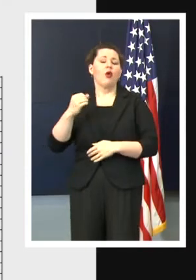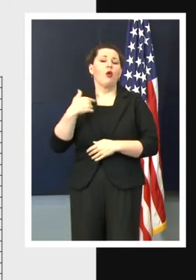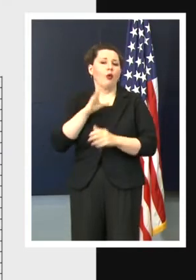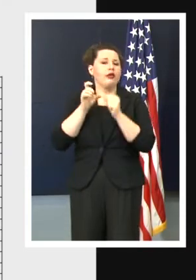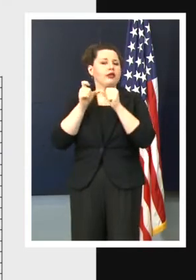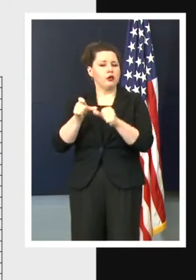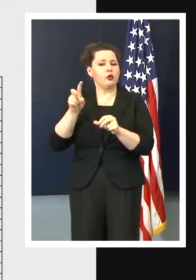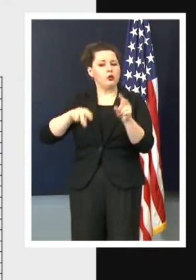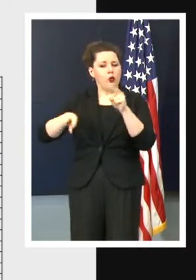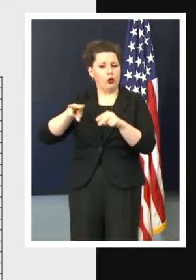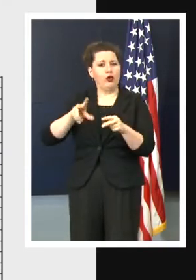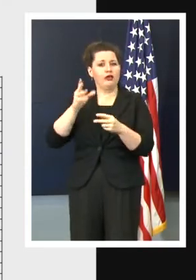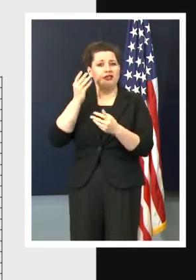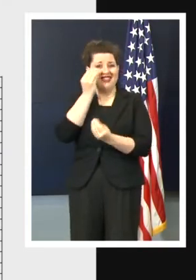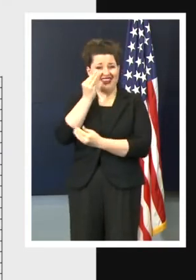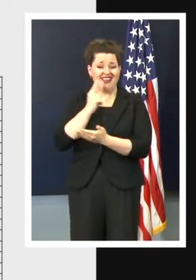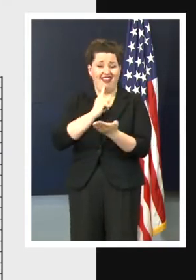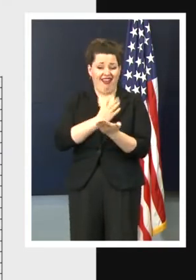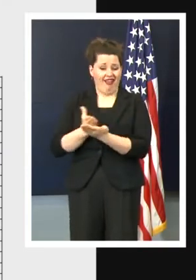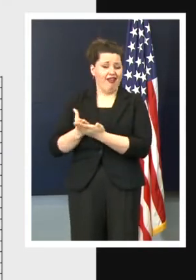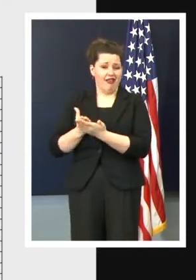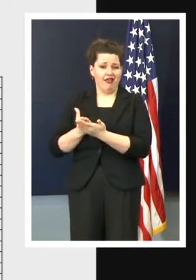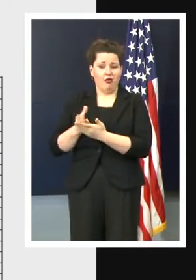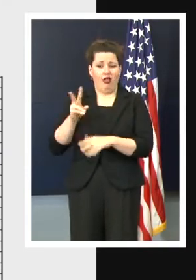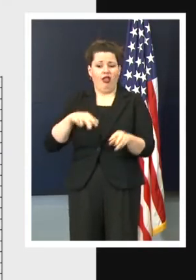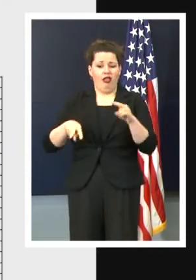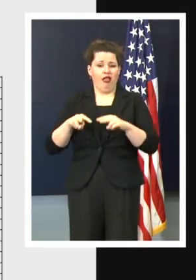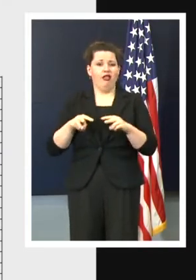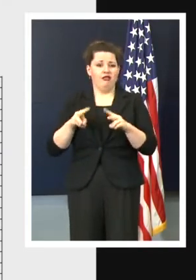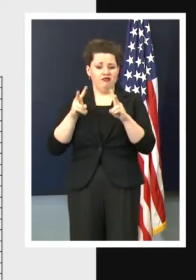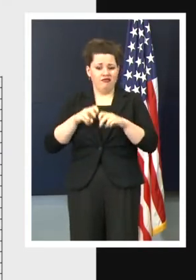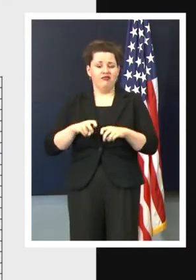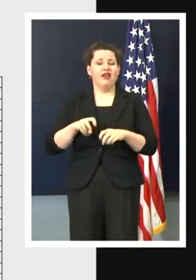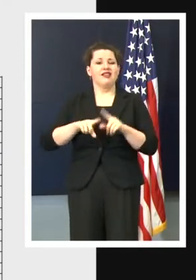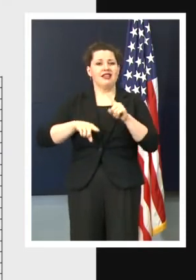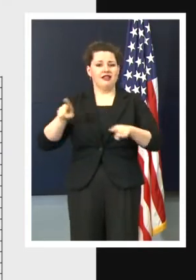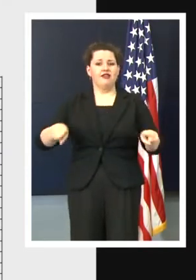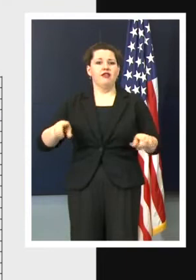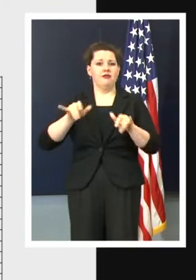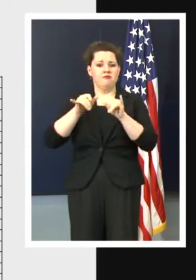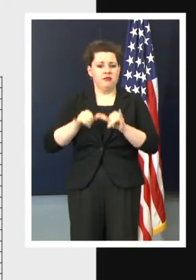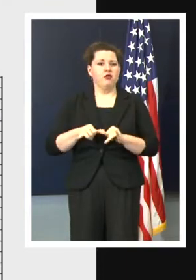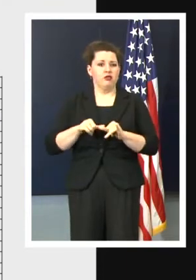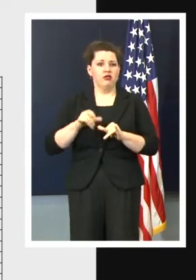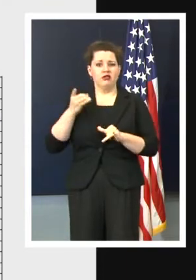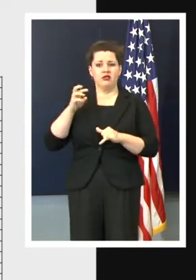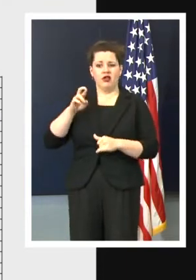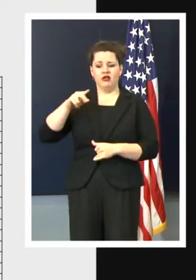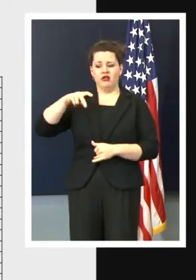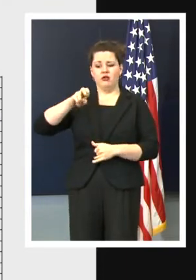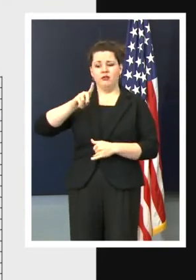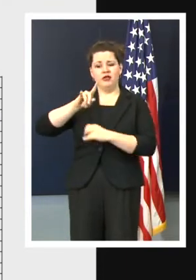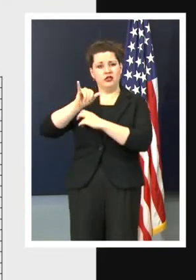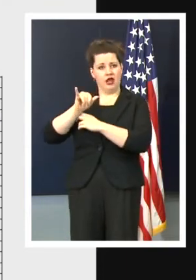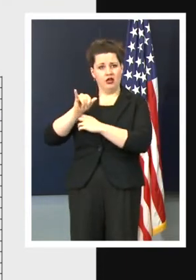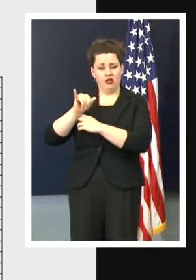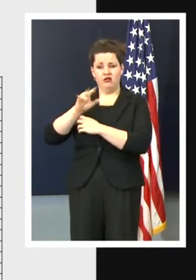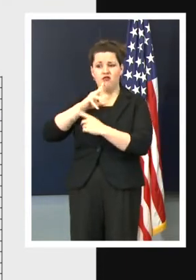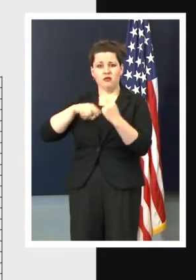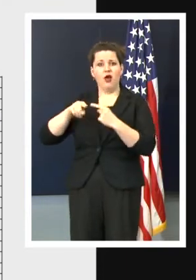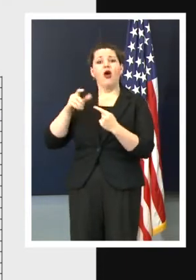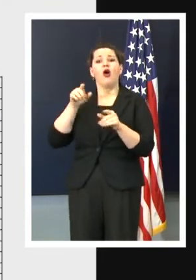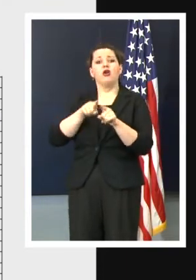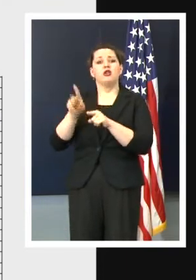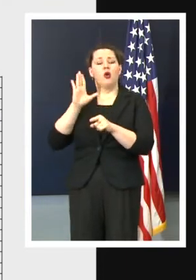continue to take a look at the data and the various metrics that Dr. Padati spoke about, and then we'll make additional